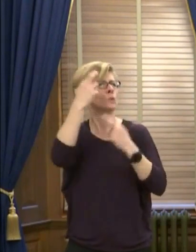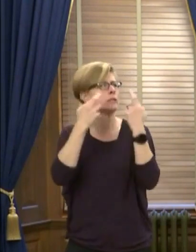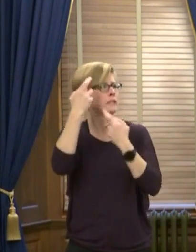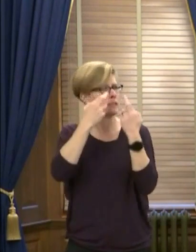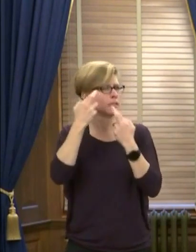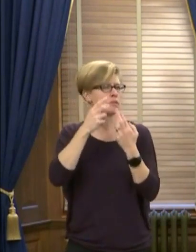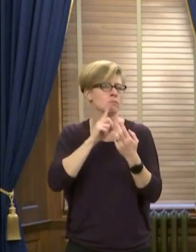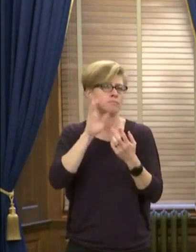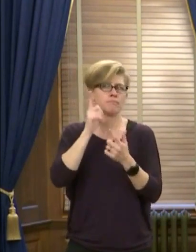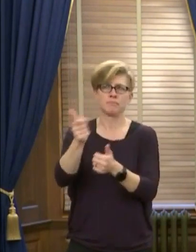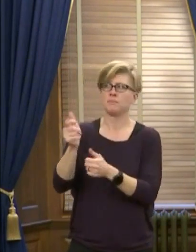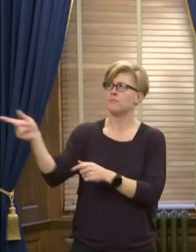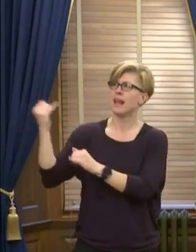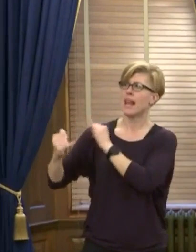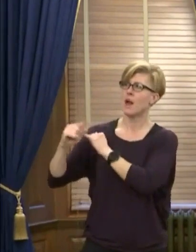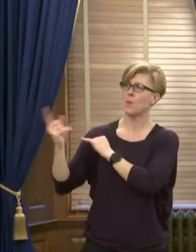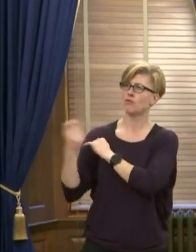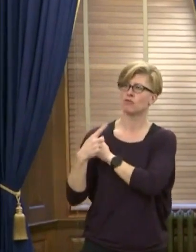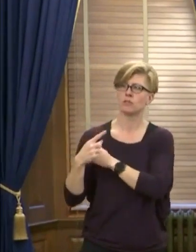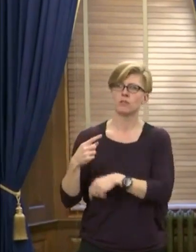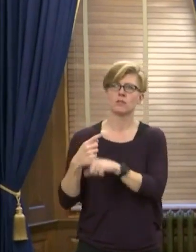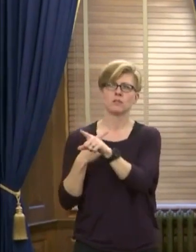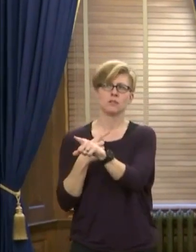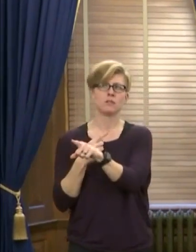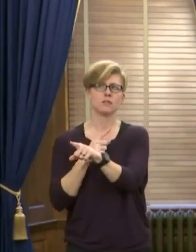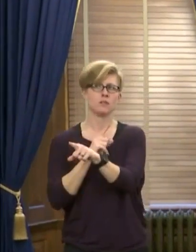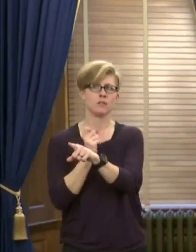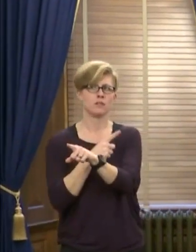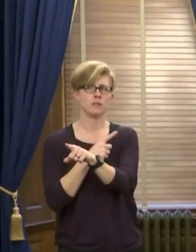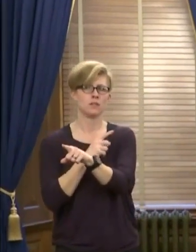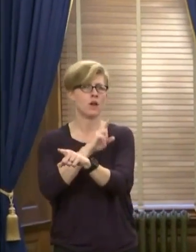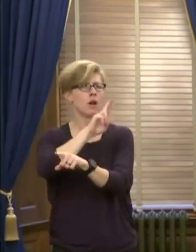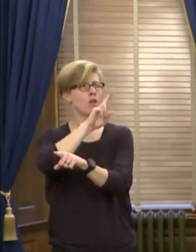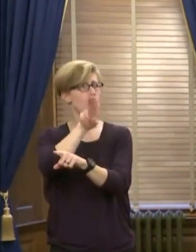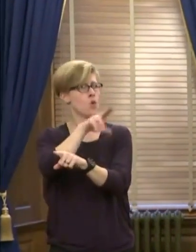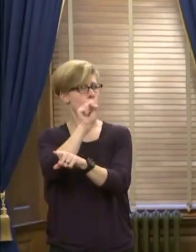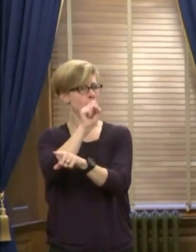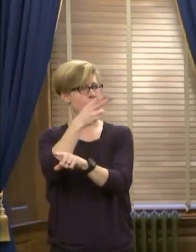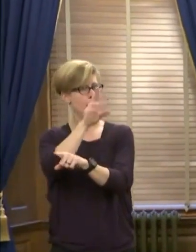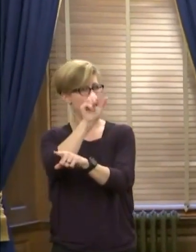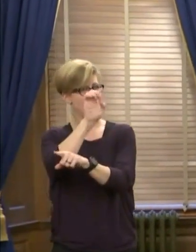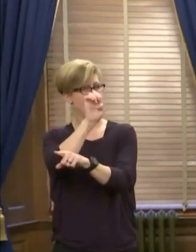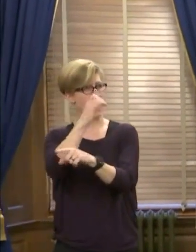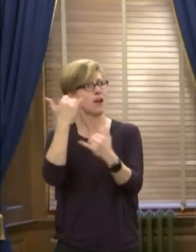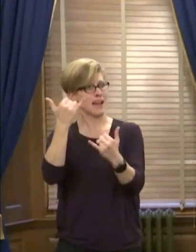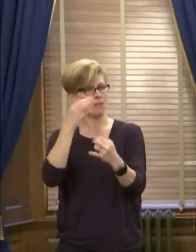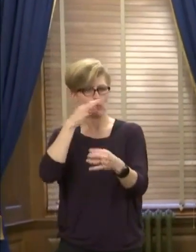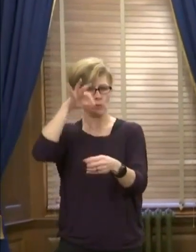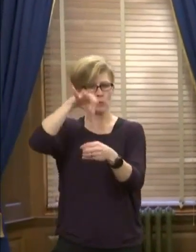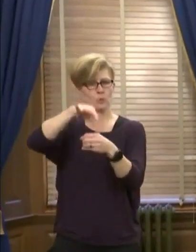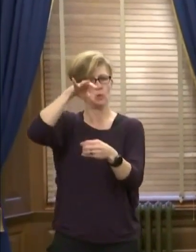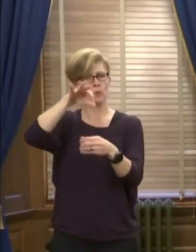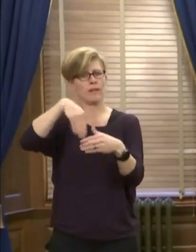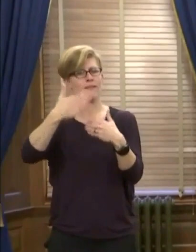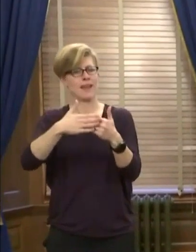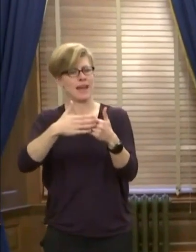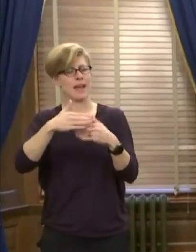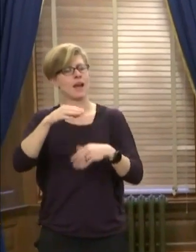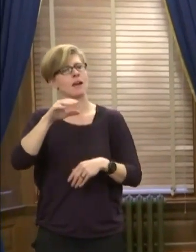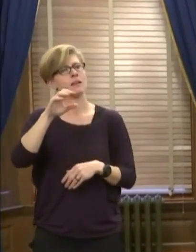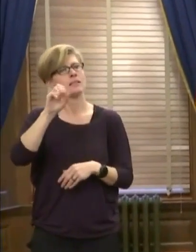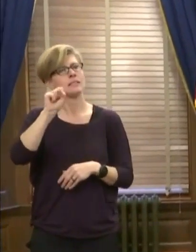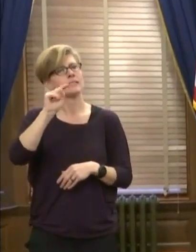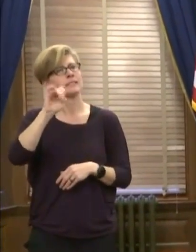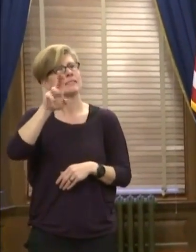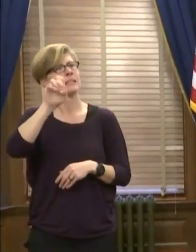groups that go next. Last question. Governor, the U.S. House is moving towards voting on the next stimulus package, which could mean $1.6 million